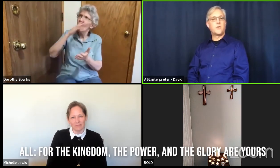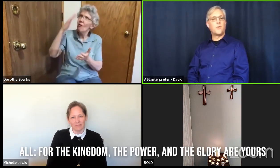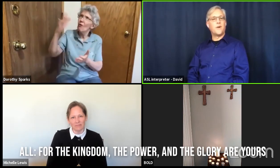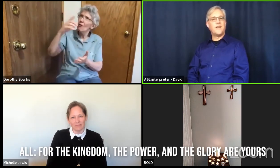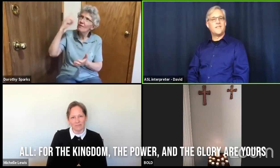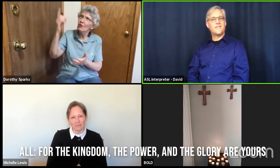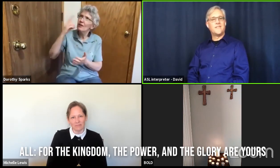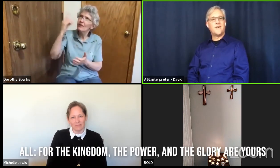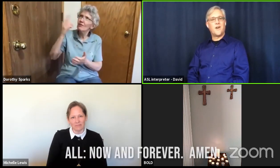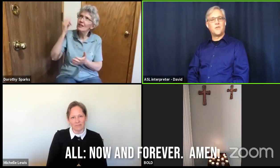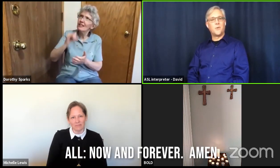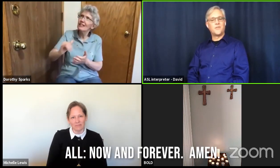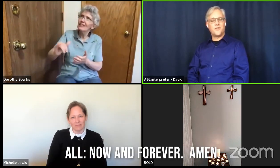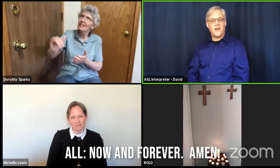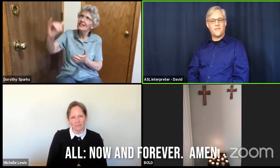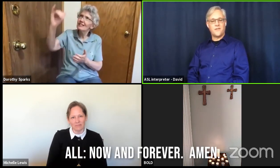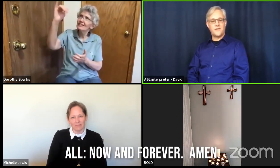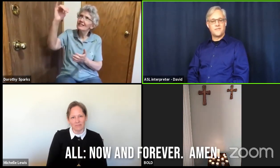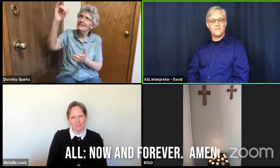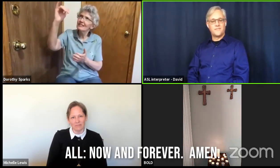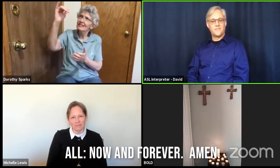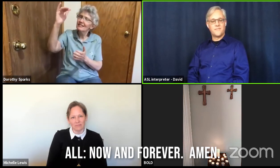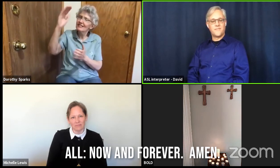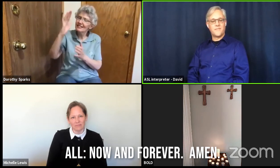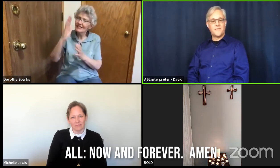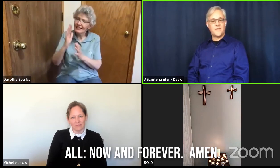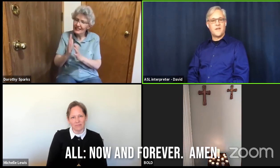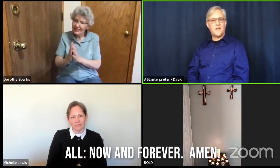are yours forever amen